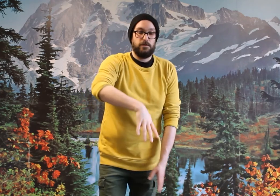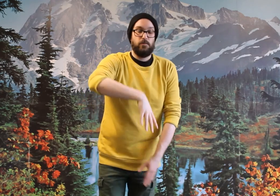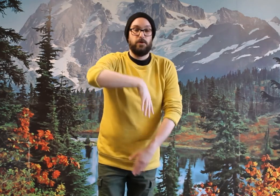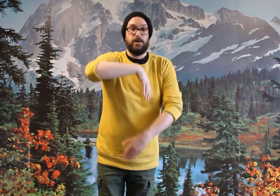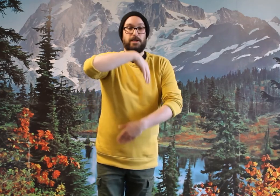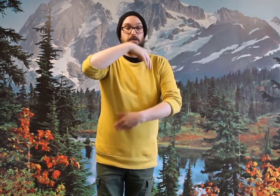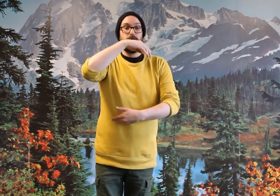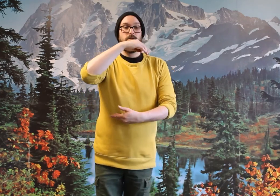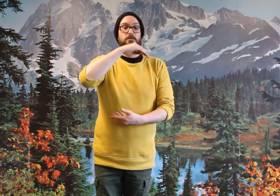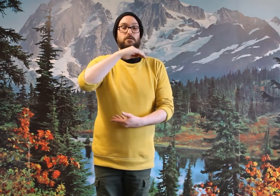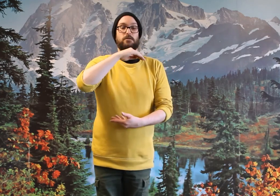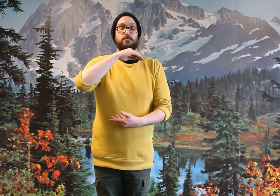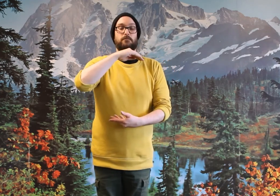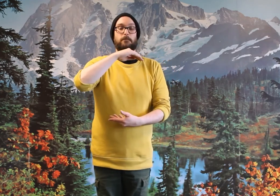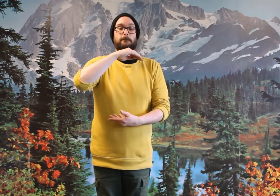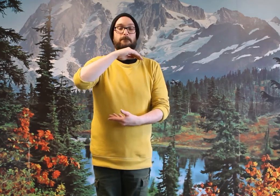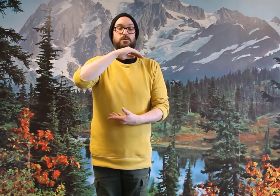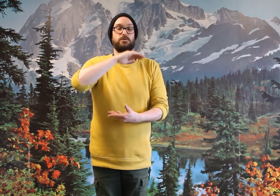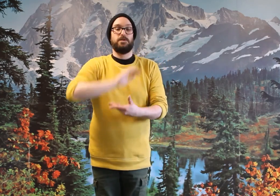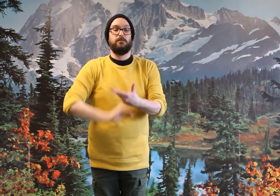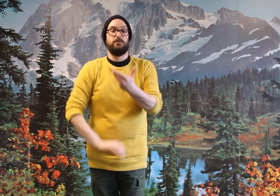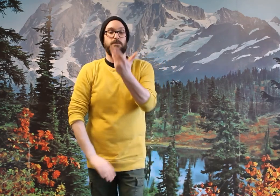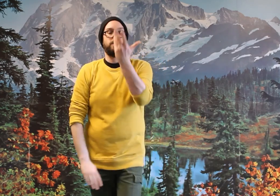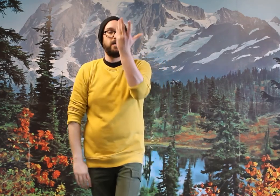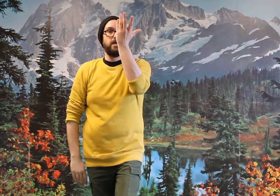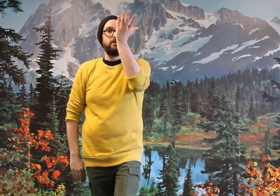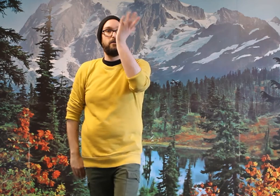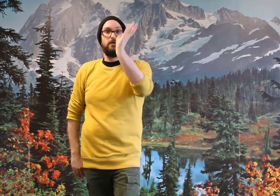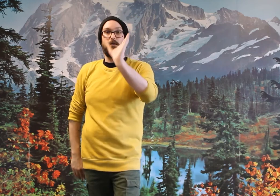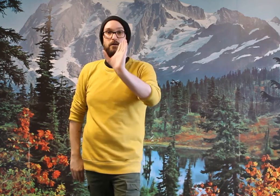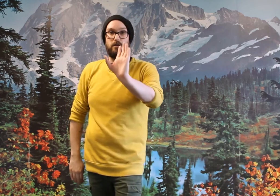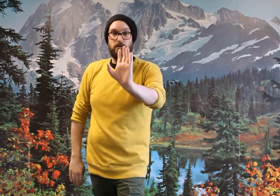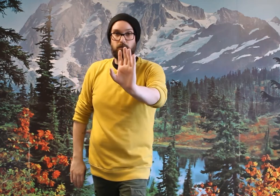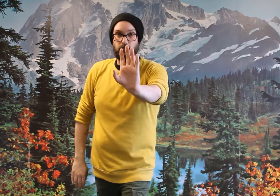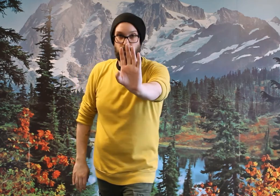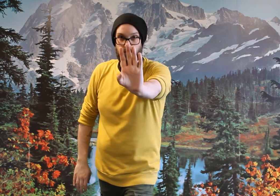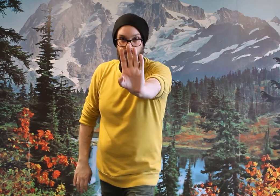Back in. Do the same for the other side. Push.